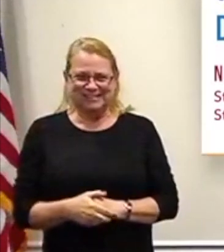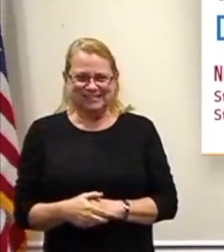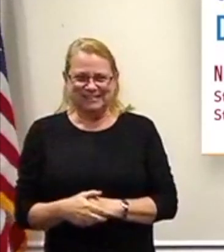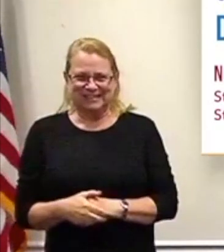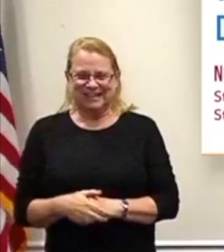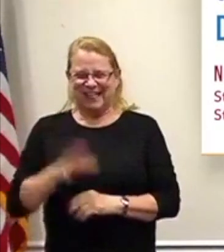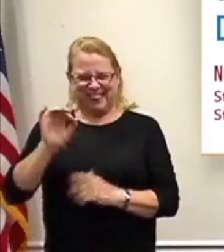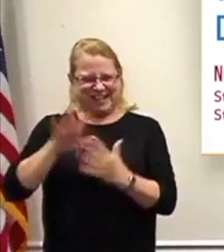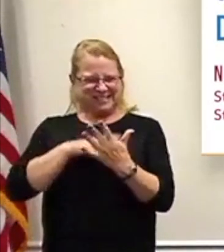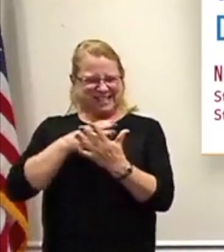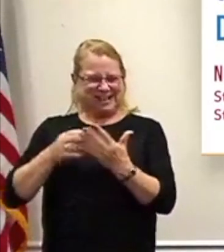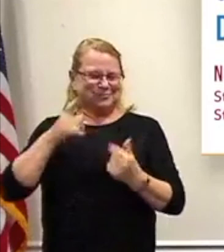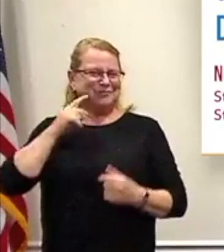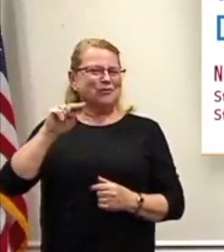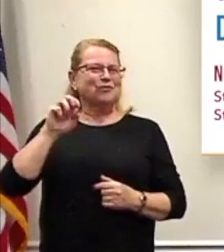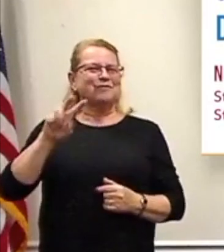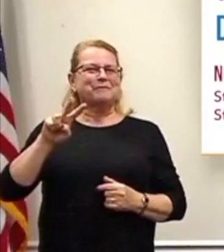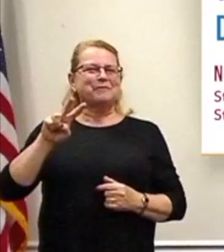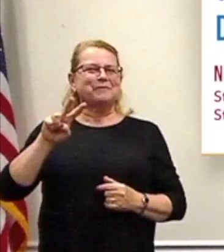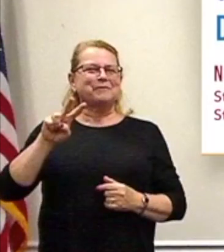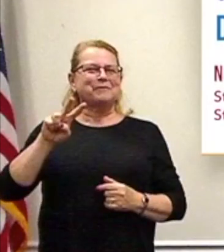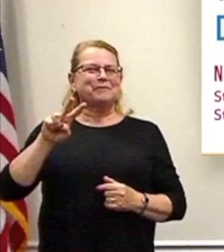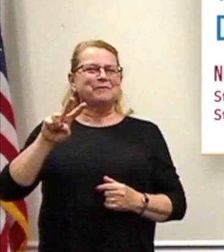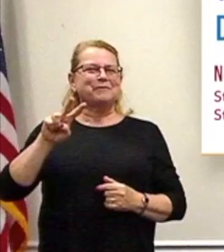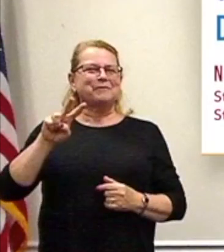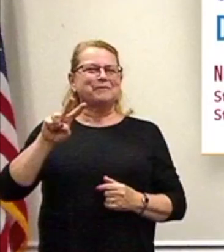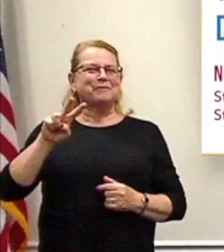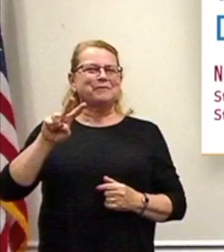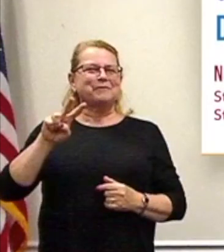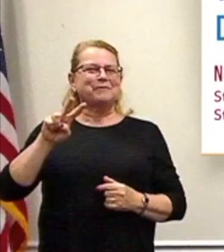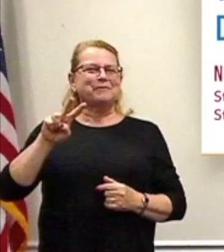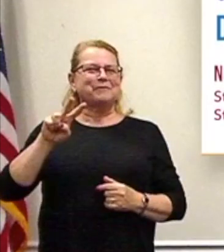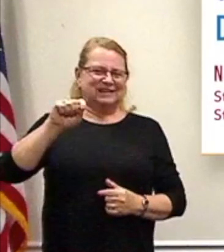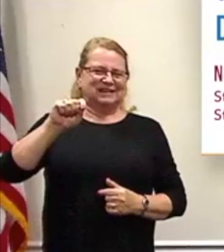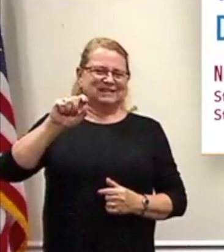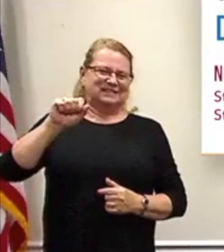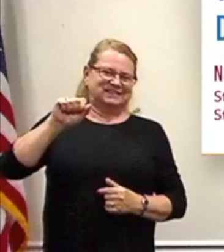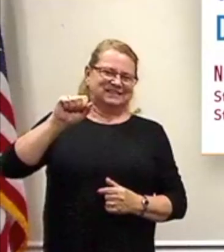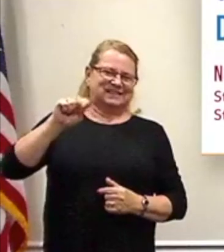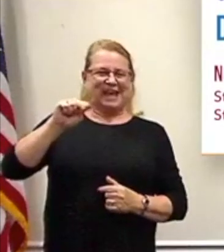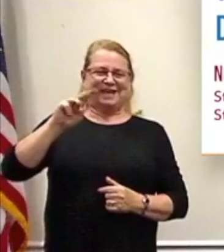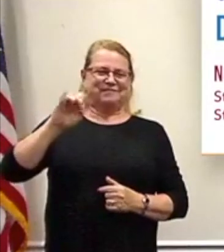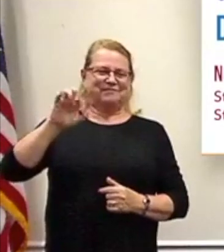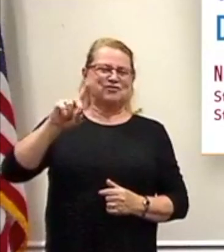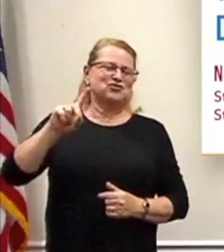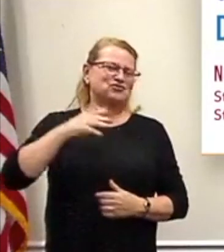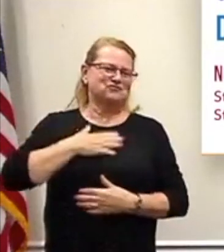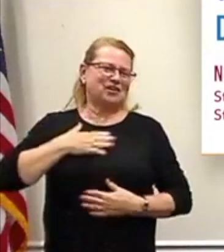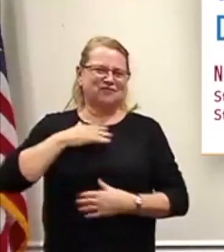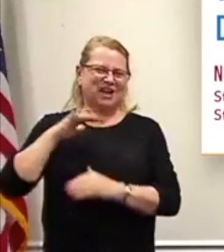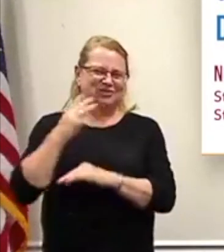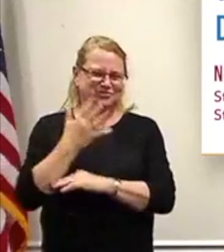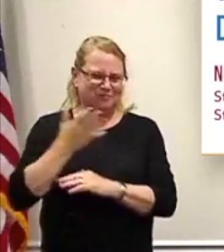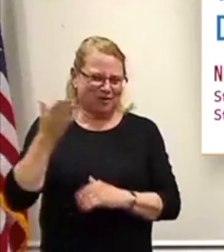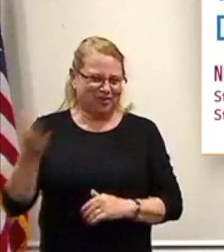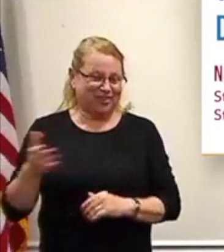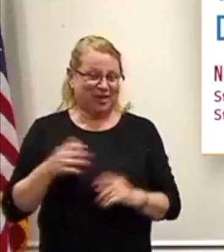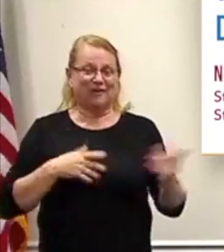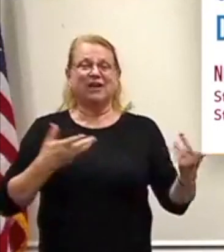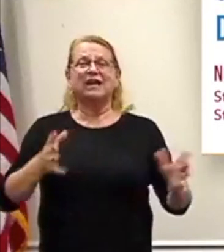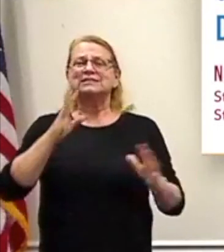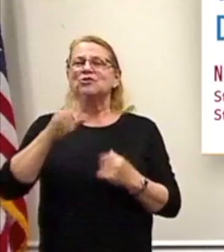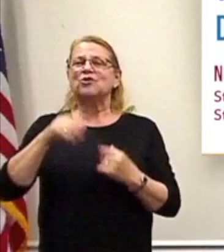that's scheduled for November 5th at Stanford Recreation Park in the town of Stanfordville. Let's talk a little bit about Halloween.